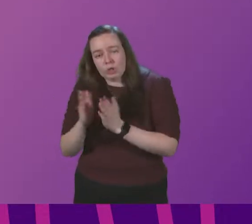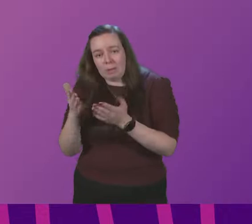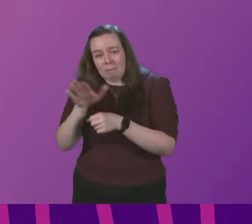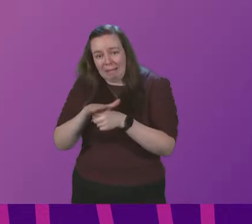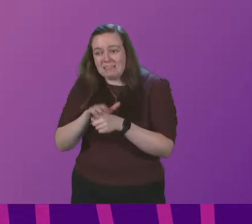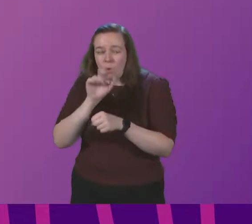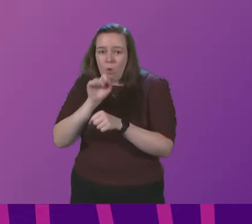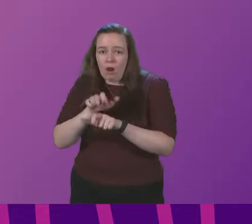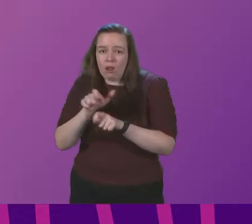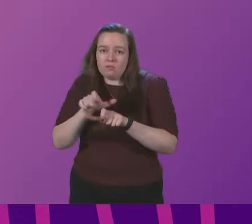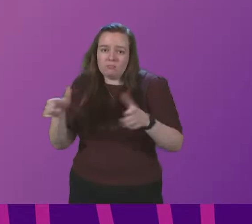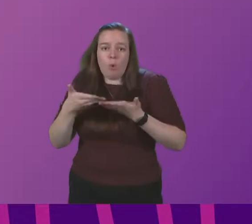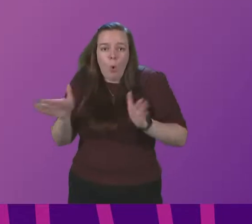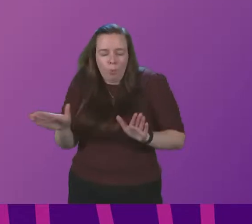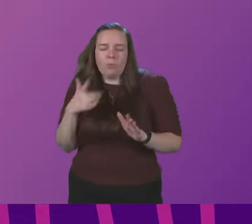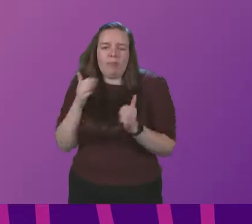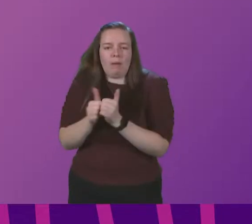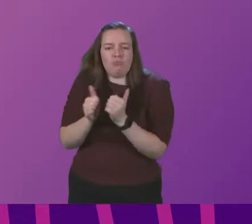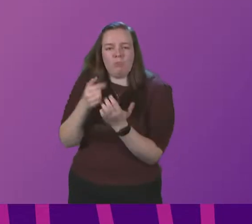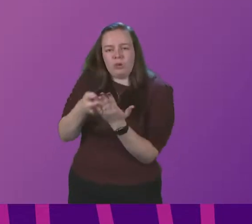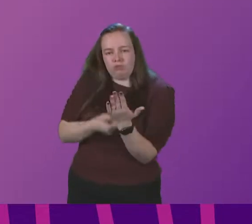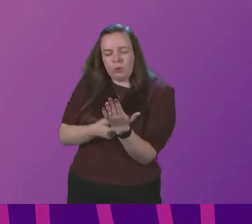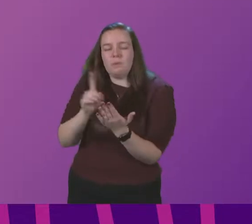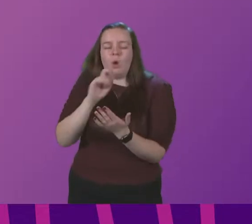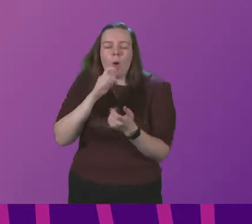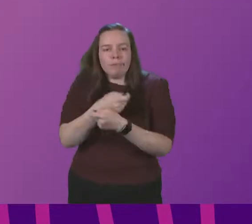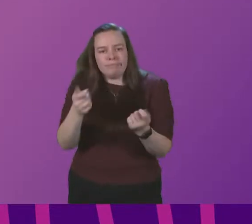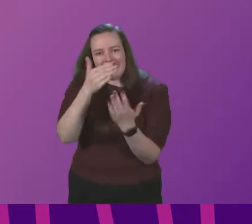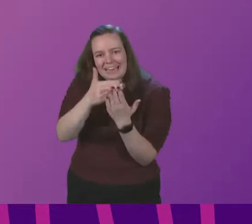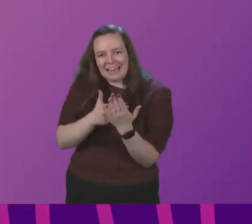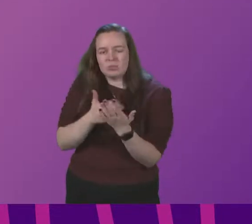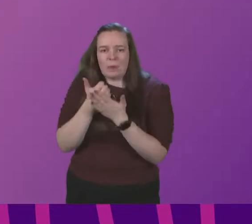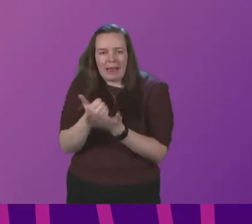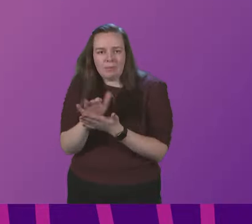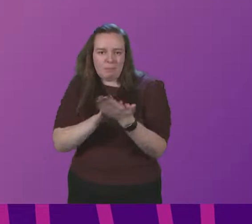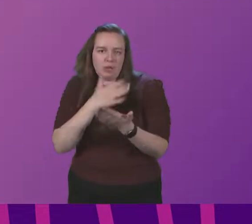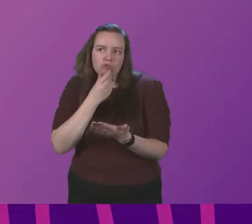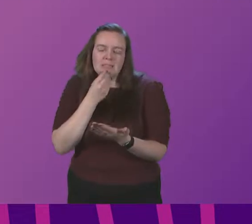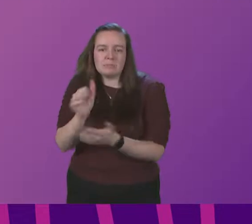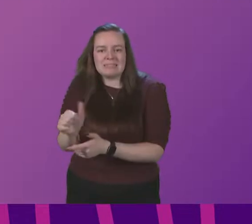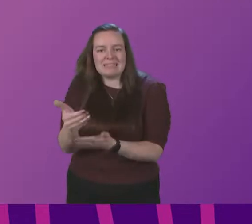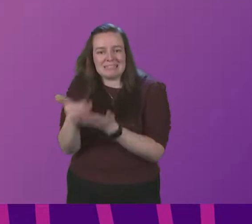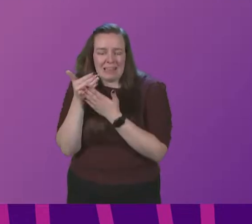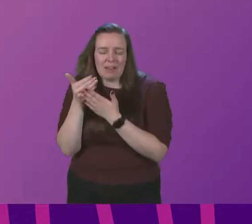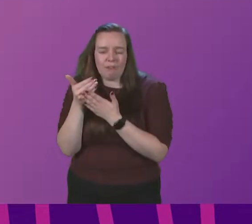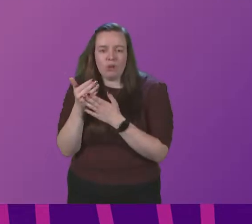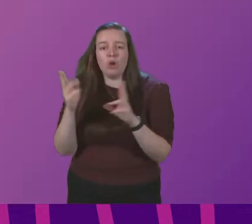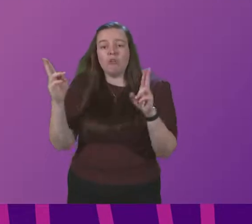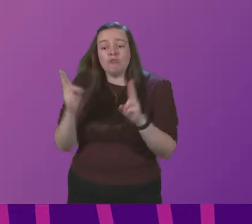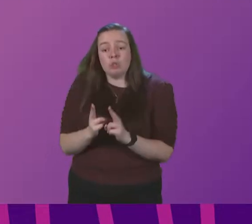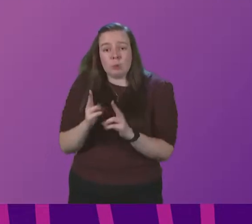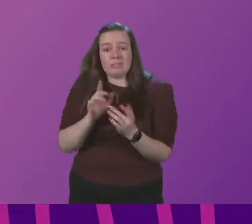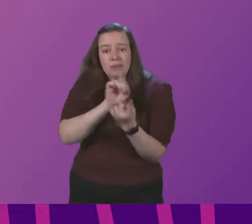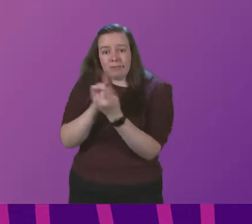with appropriate mitigations. But we will issue guidance to help you make Christmas safer. Reducing your contacts in